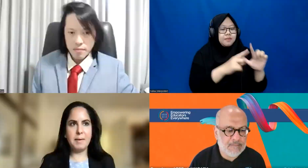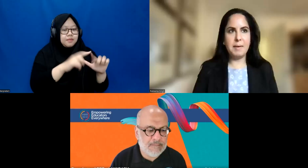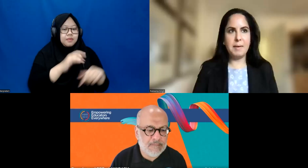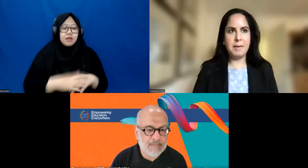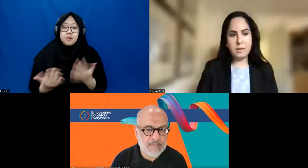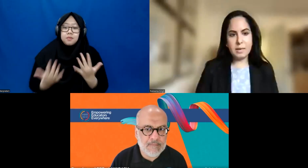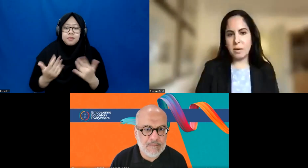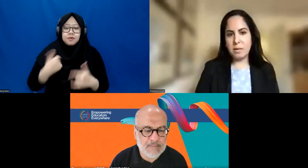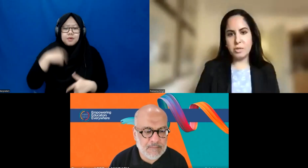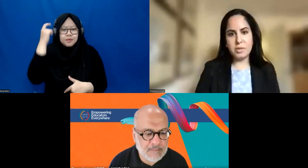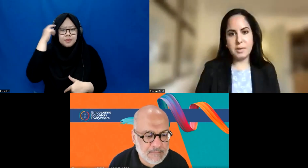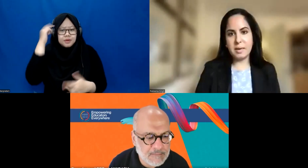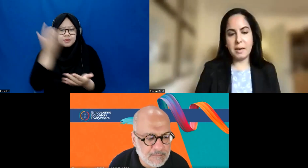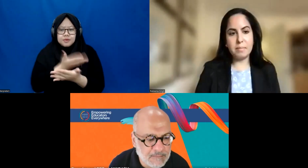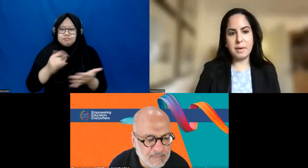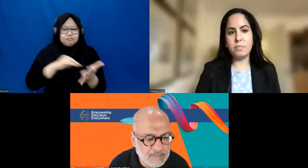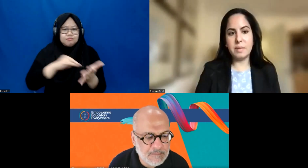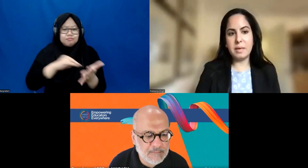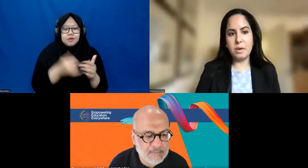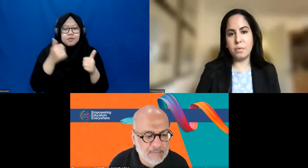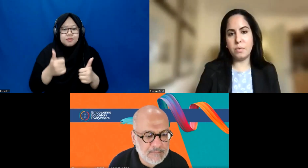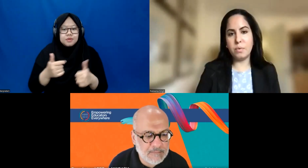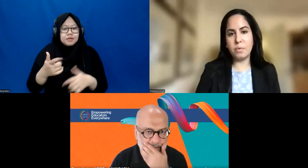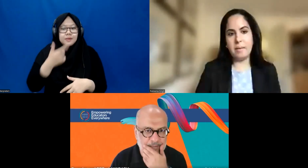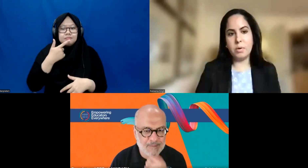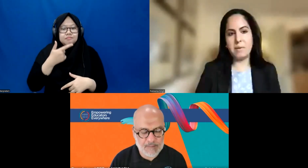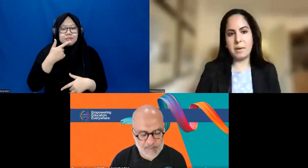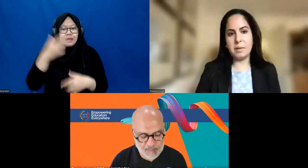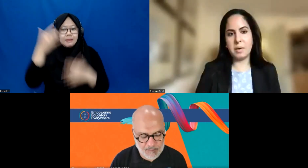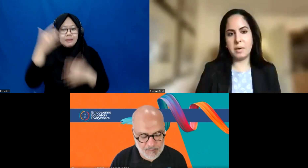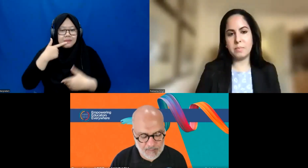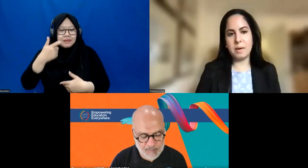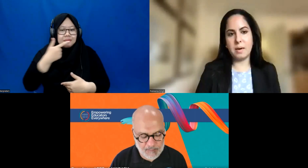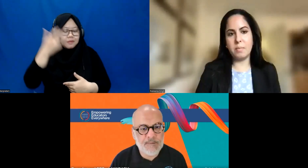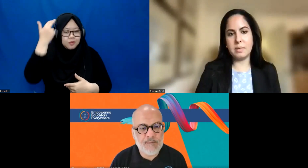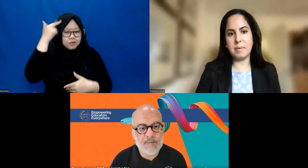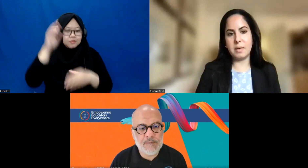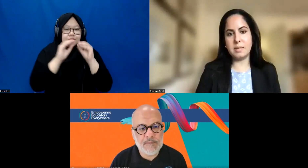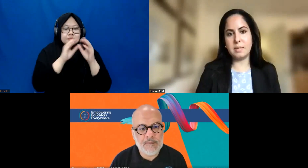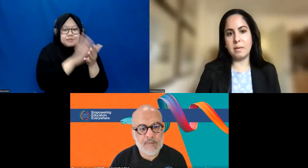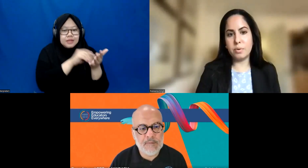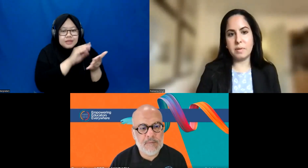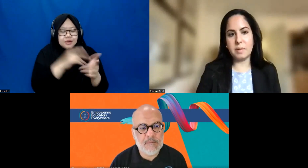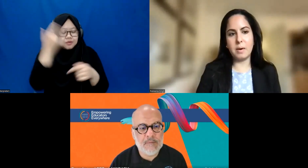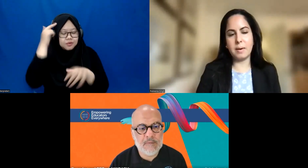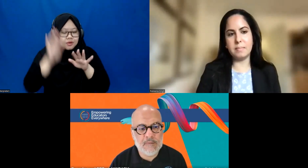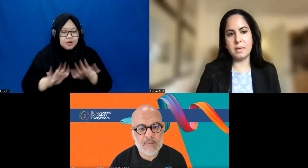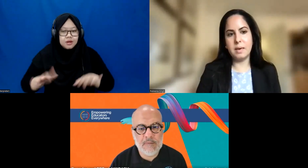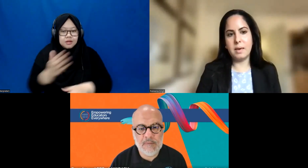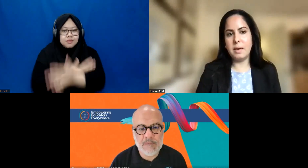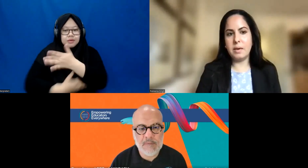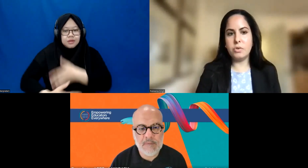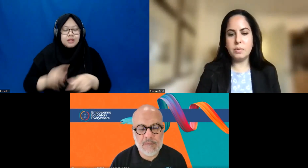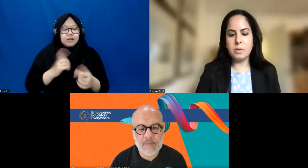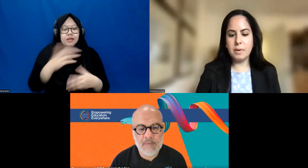think overall technology can play a really key role in motivating learners with disabilities and improving their outcomes.